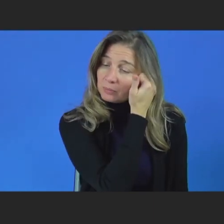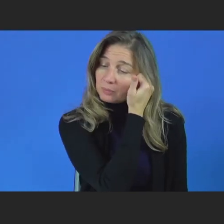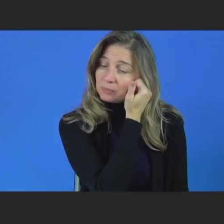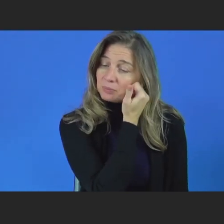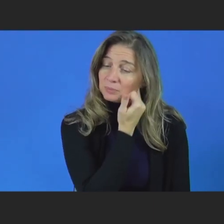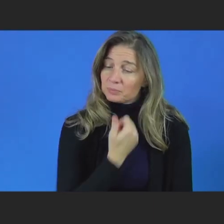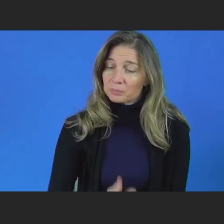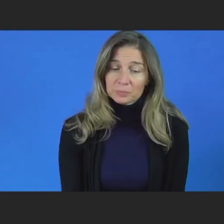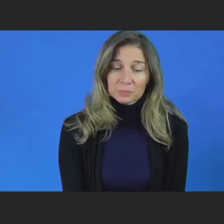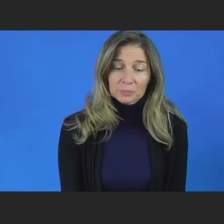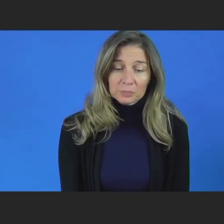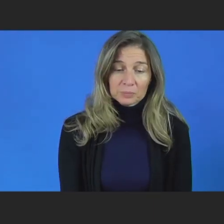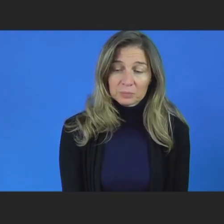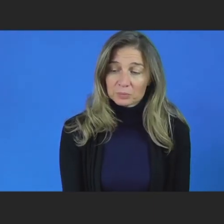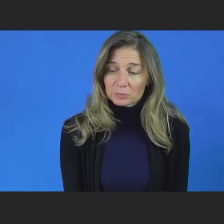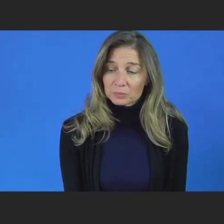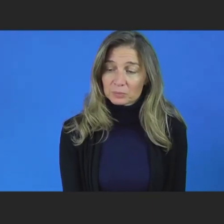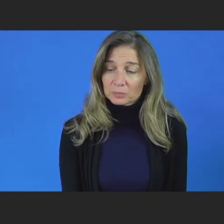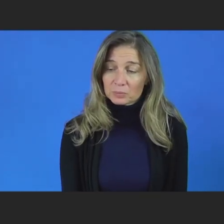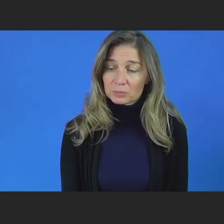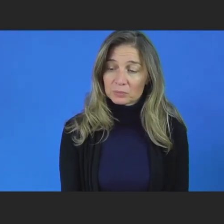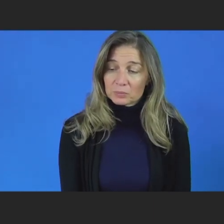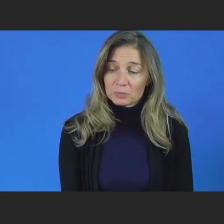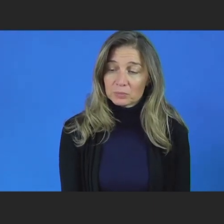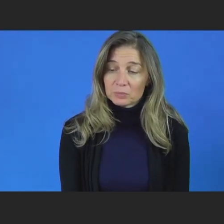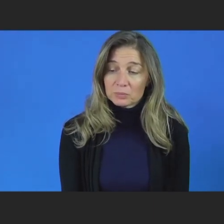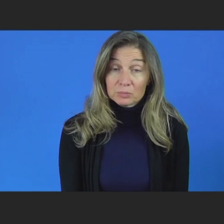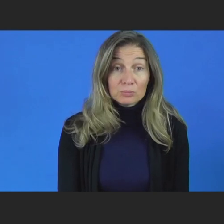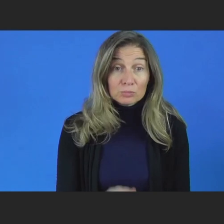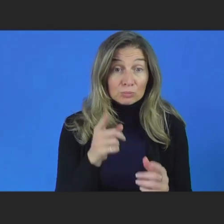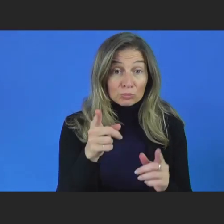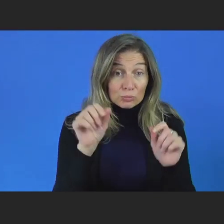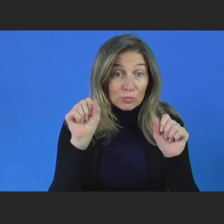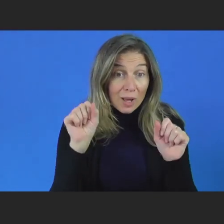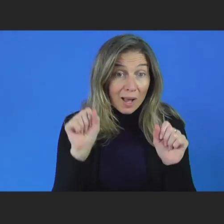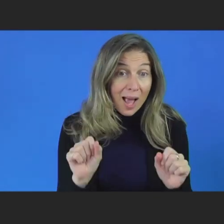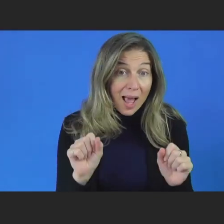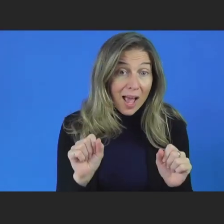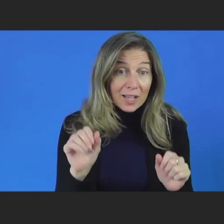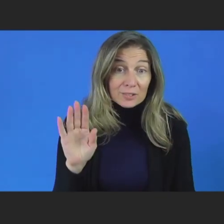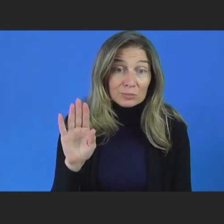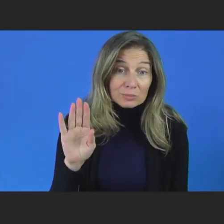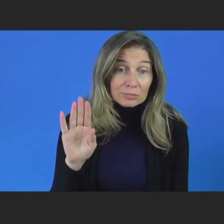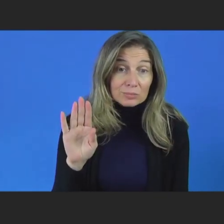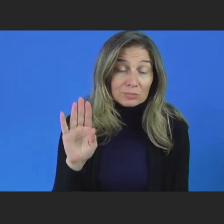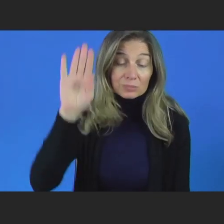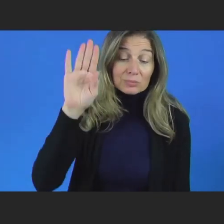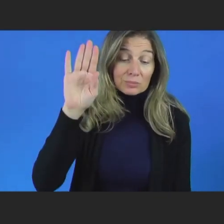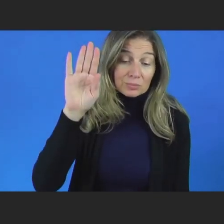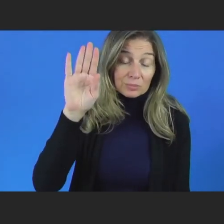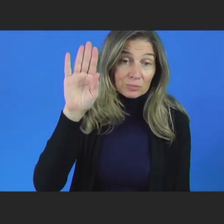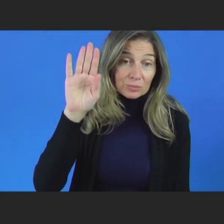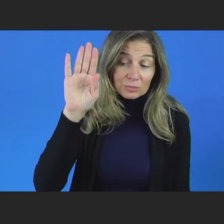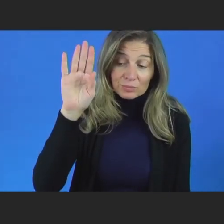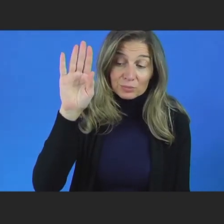And if you could raise your virtual hand through the Zoom portal, if you're in, it's often